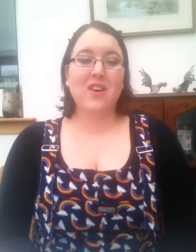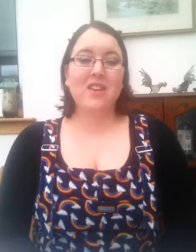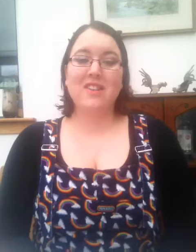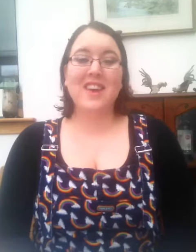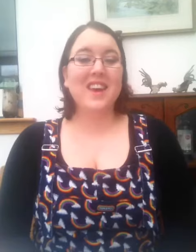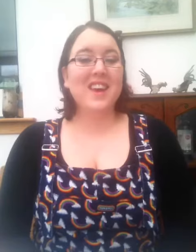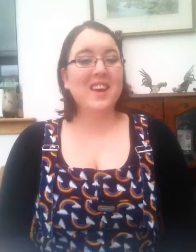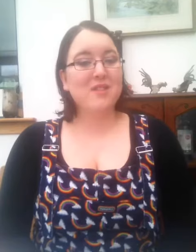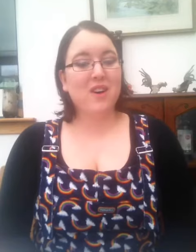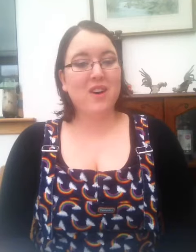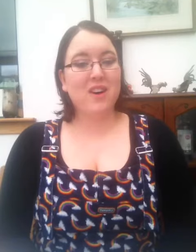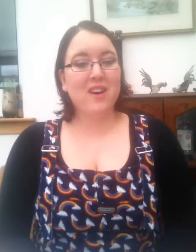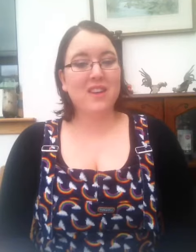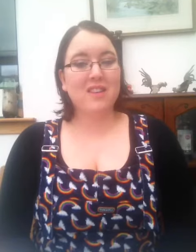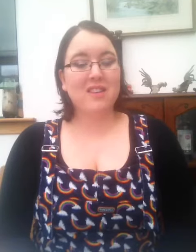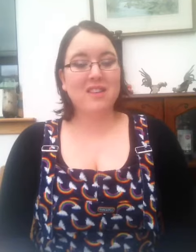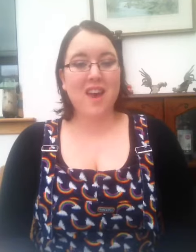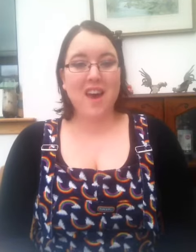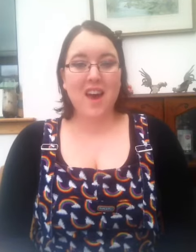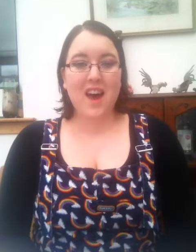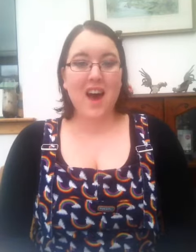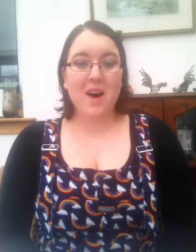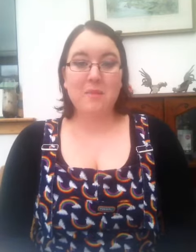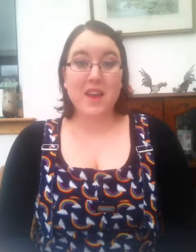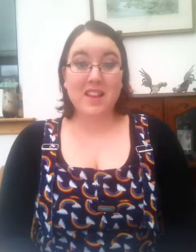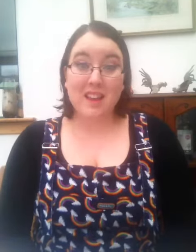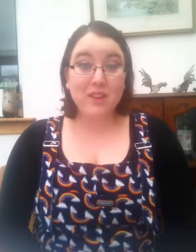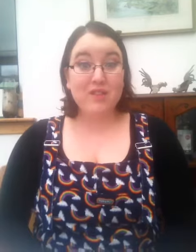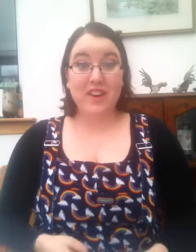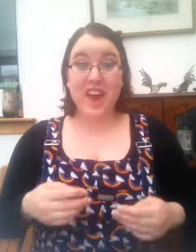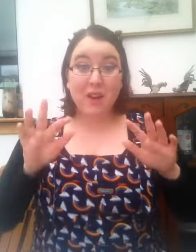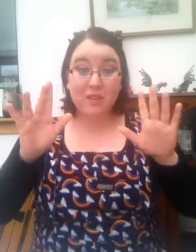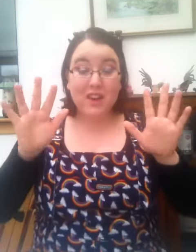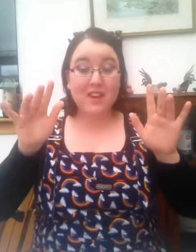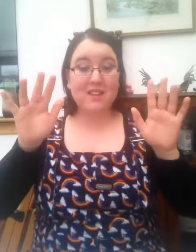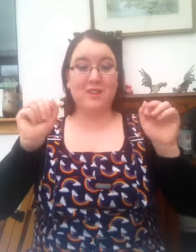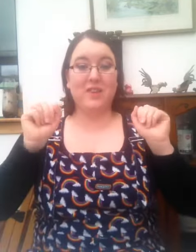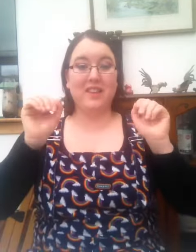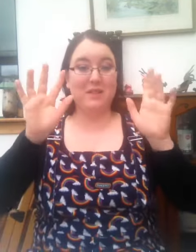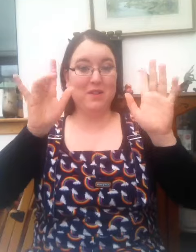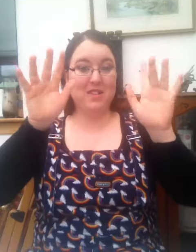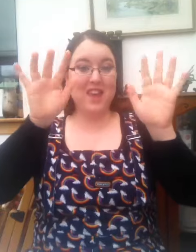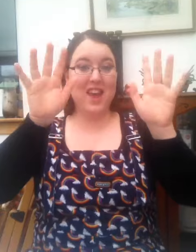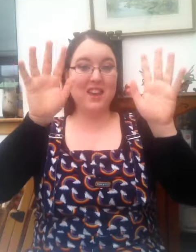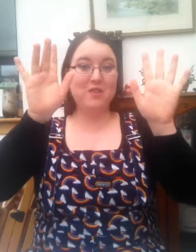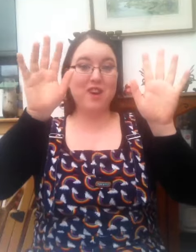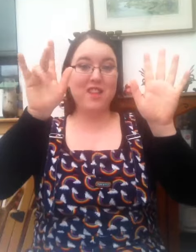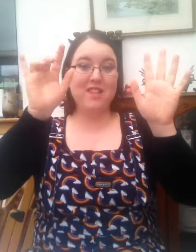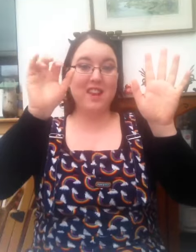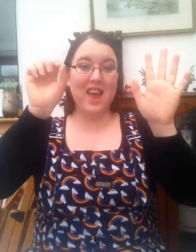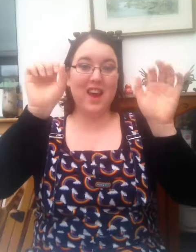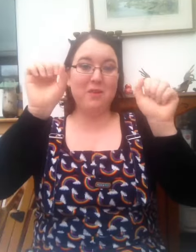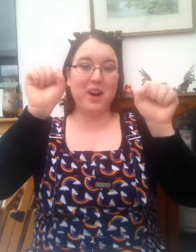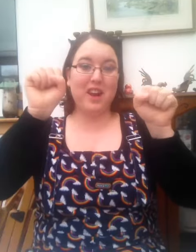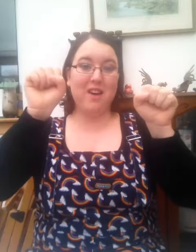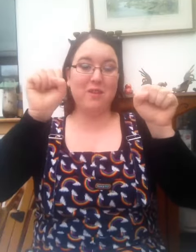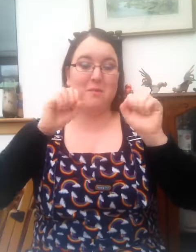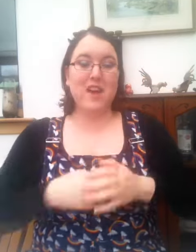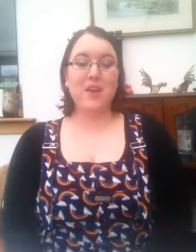singing voice. It's lovely for counting, obviously we've got 10 little friends and at the end we're going to count them down.